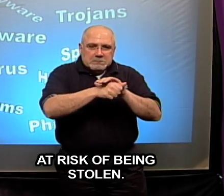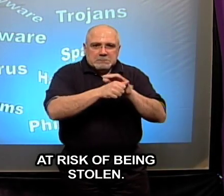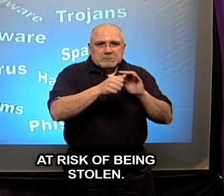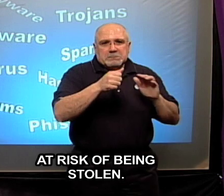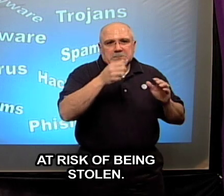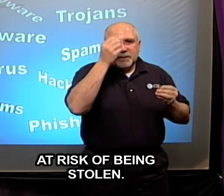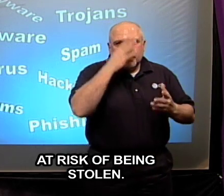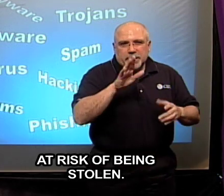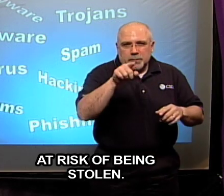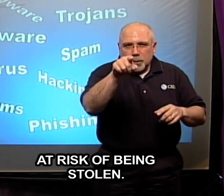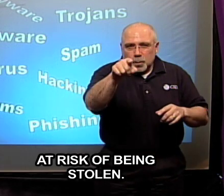stolen